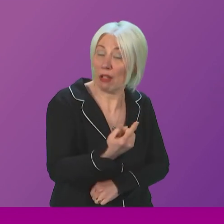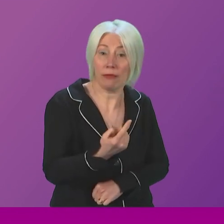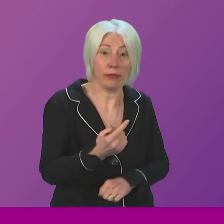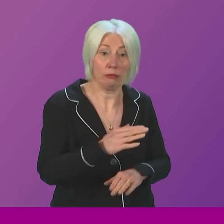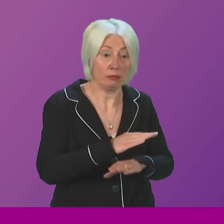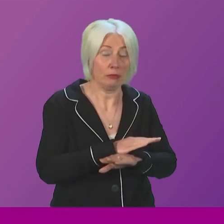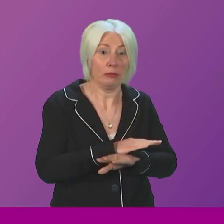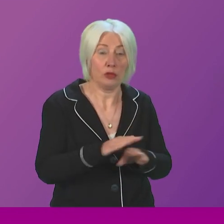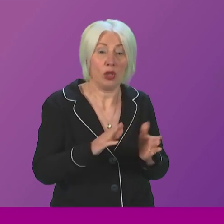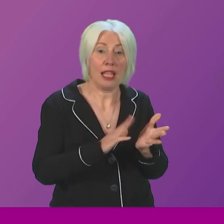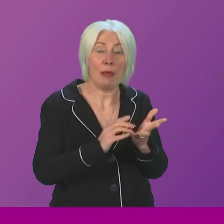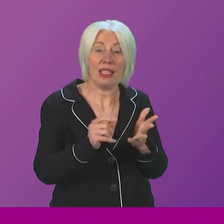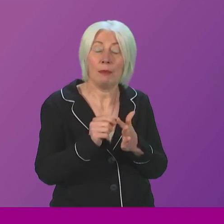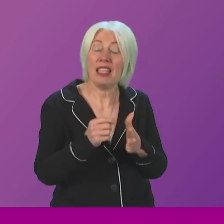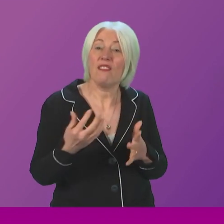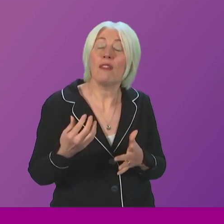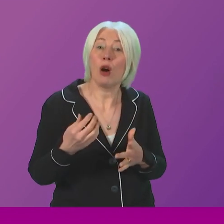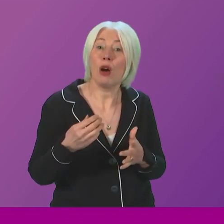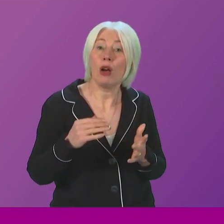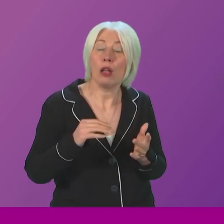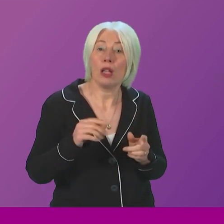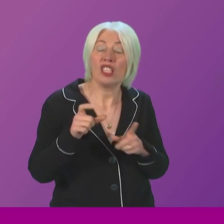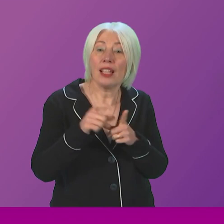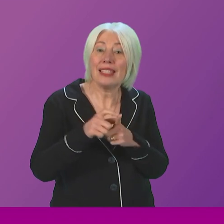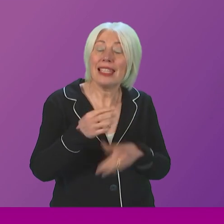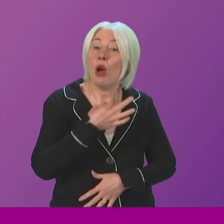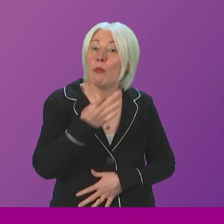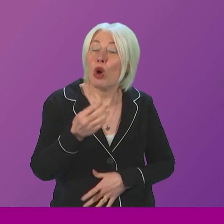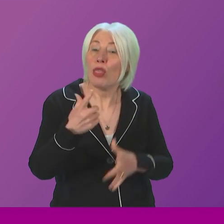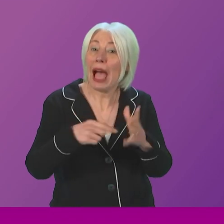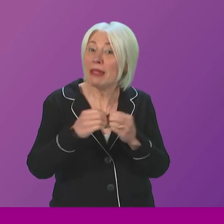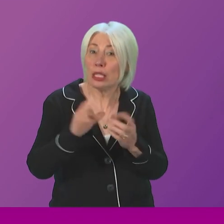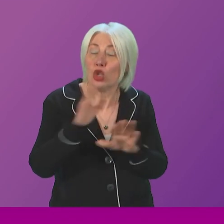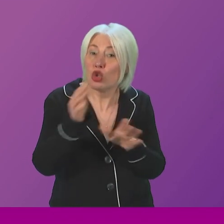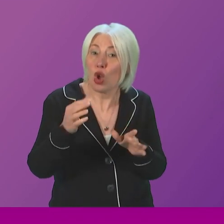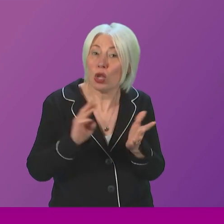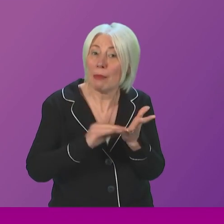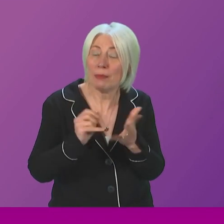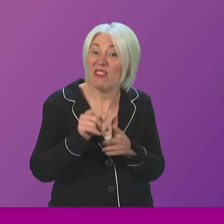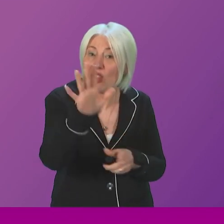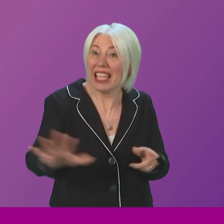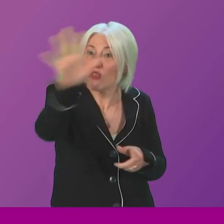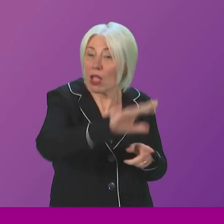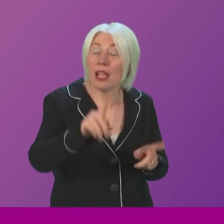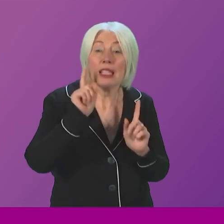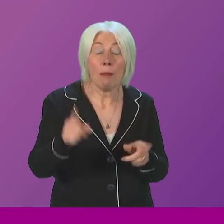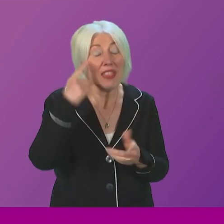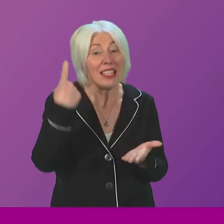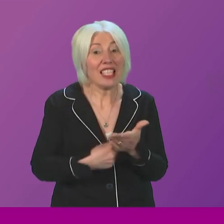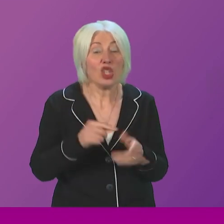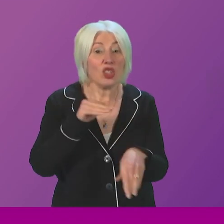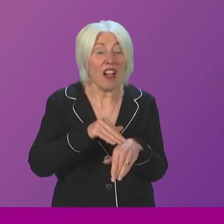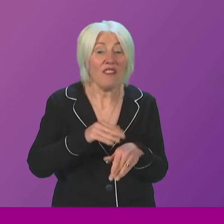is not, also the MSP for Dundee, Perth and Aberdeen. These decisions were taken, of course, because they were affecting railway passengers